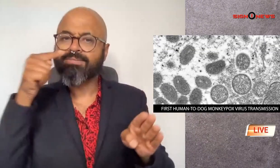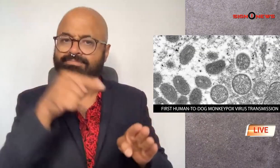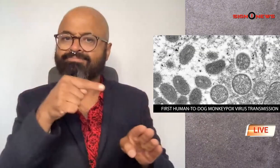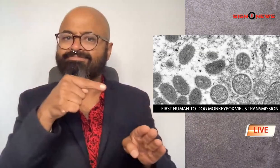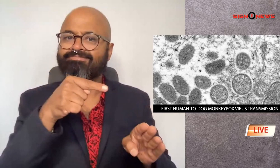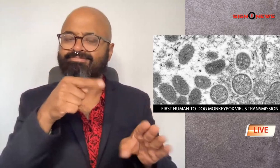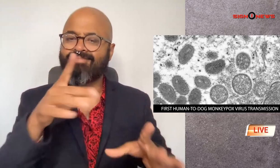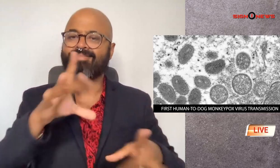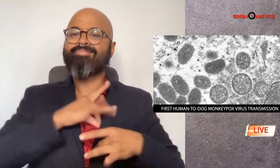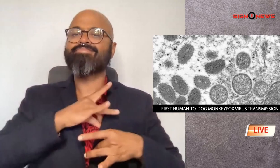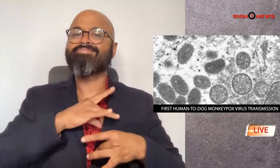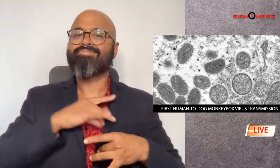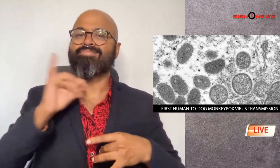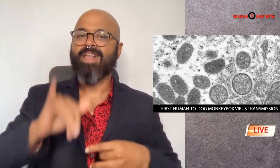contracted the virus